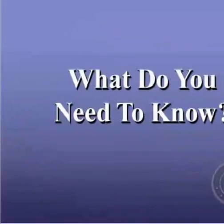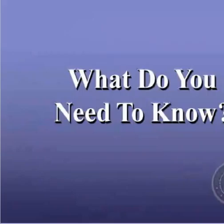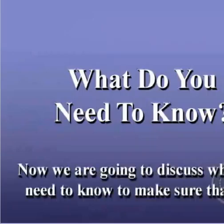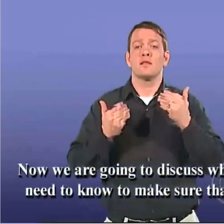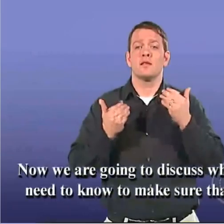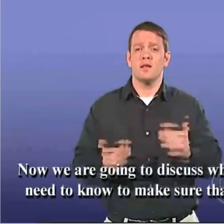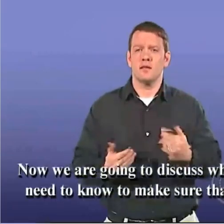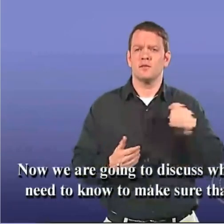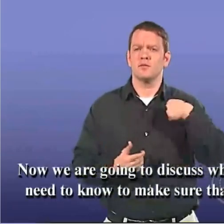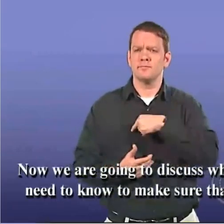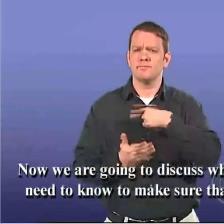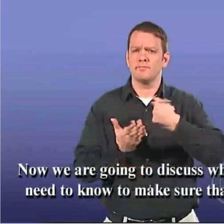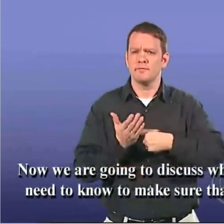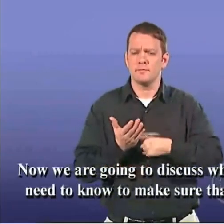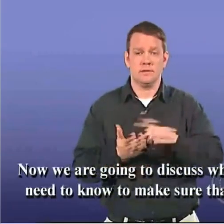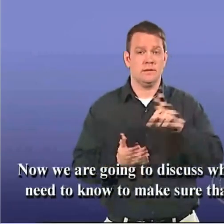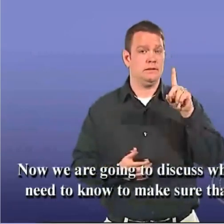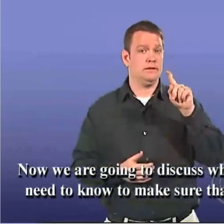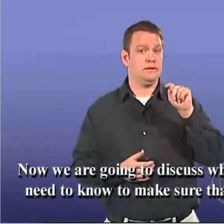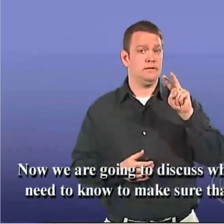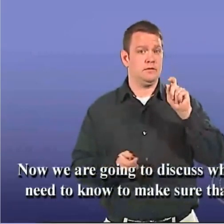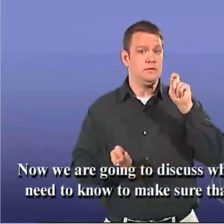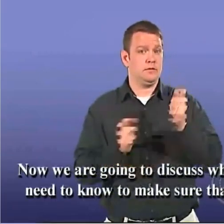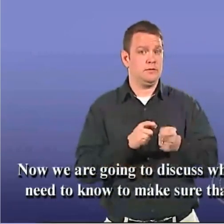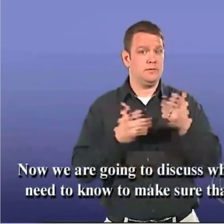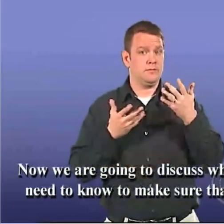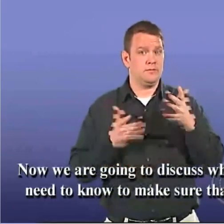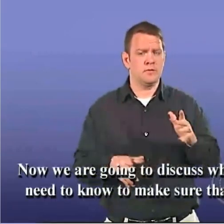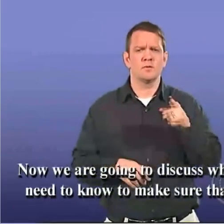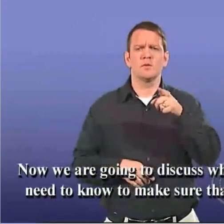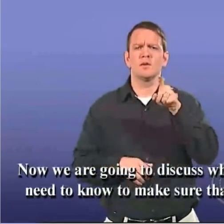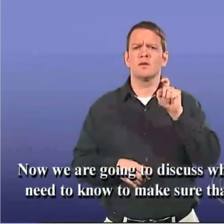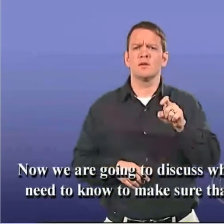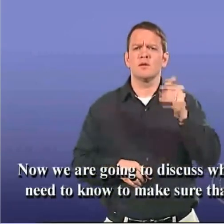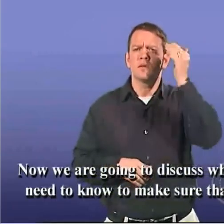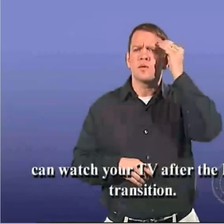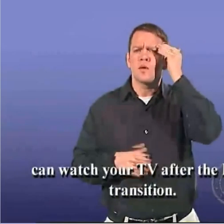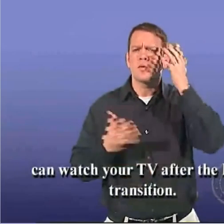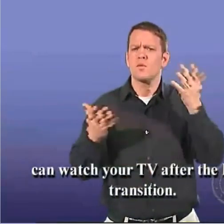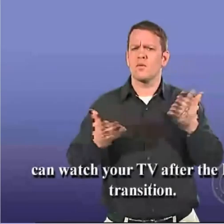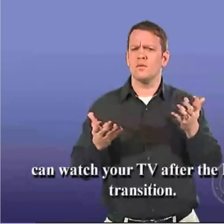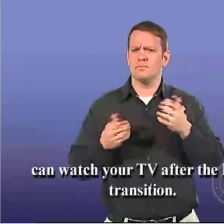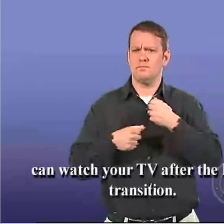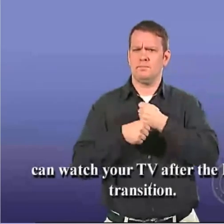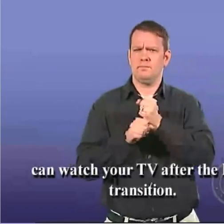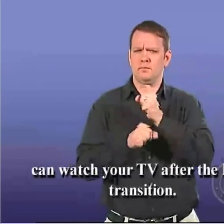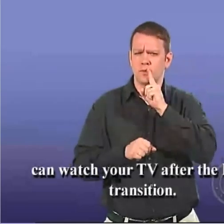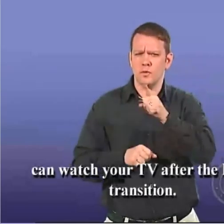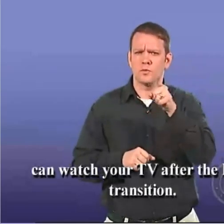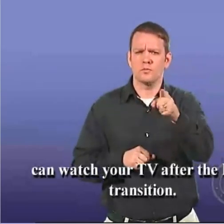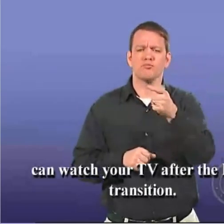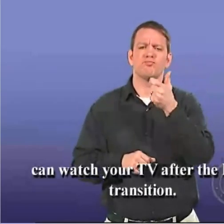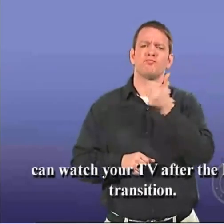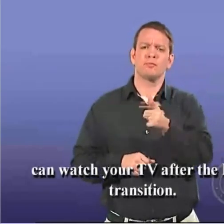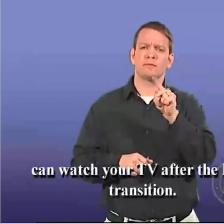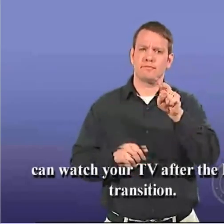Now we are going to discuss what you need to know to make sure that you can watch your TV after the DTV transition.